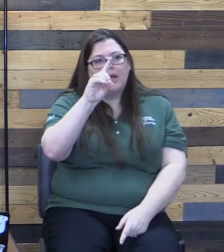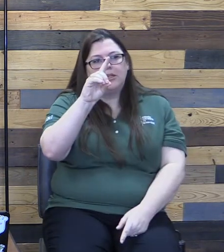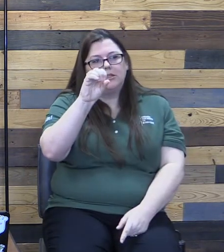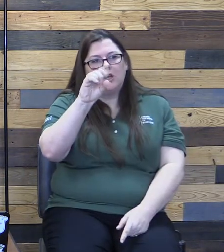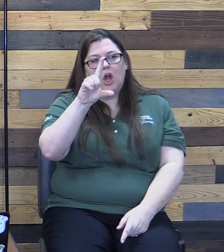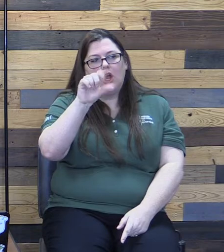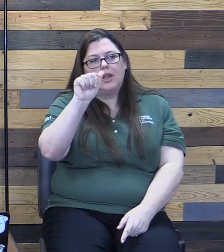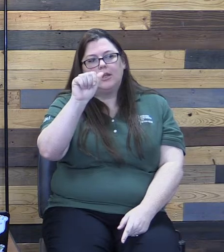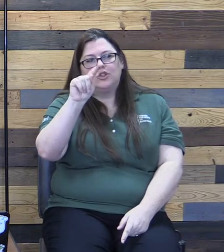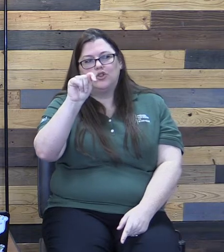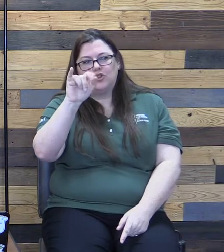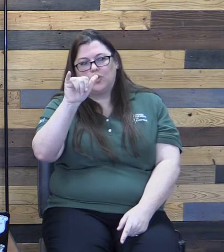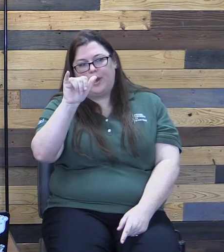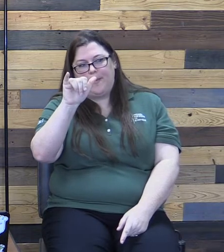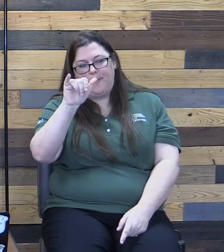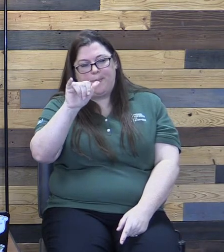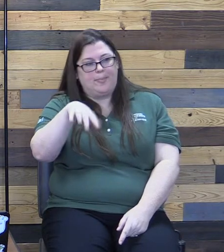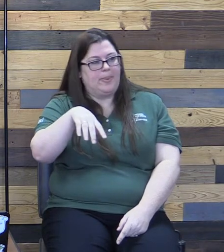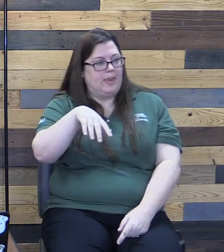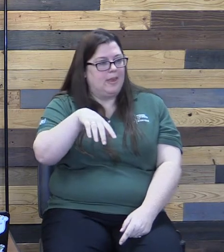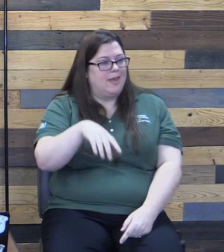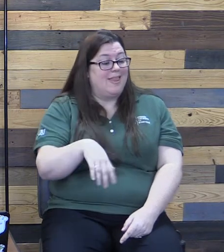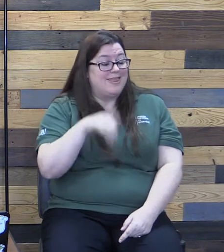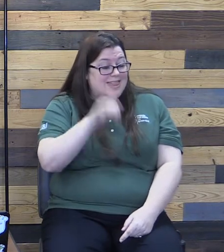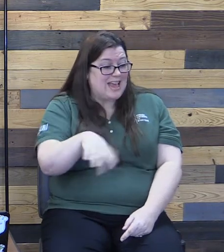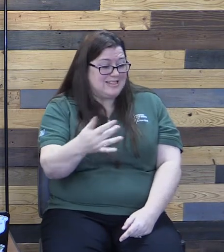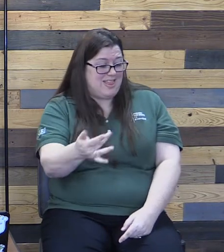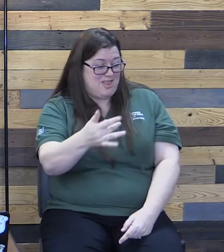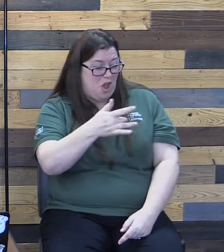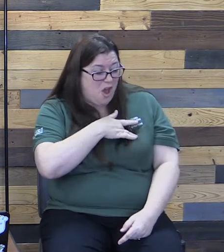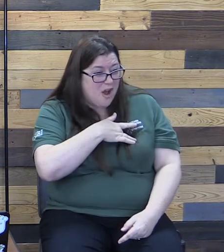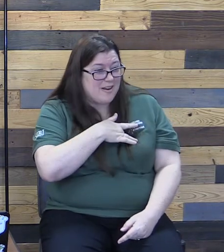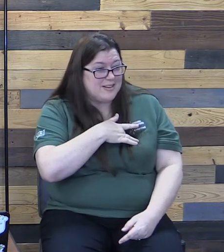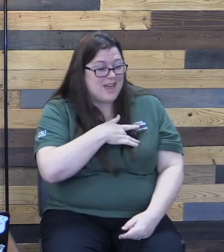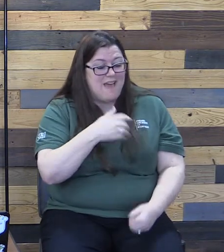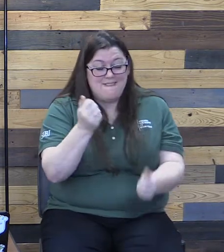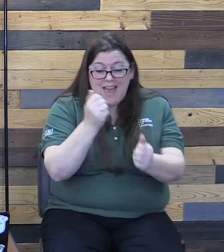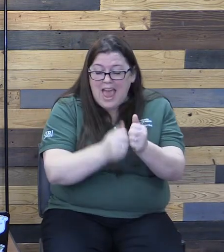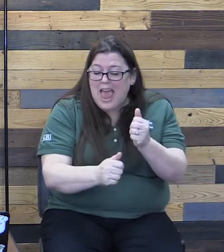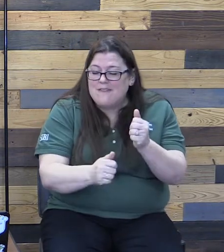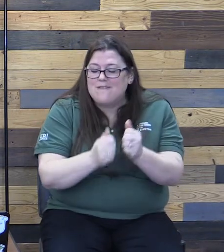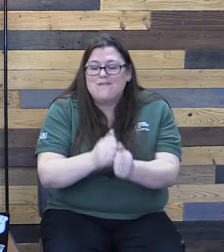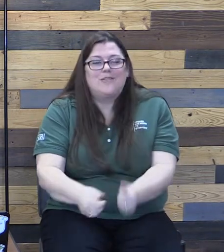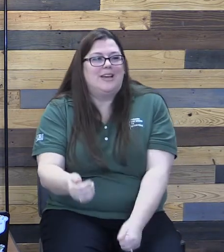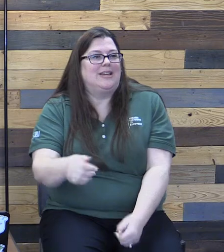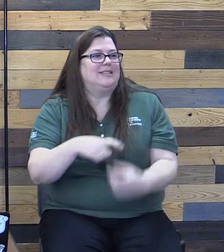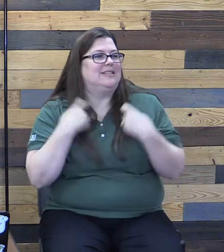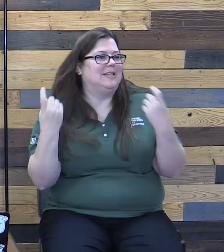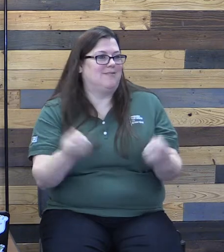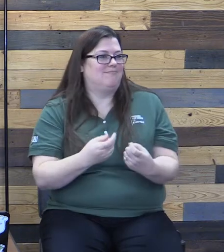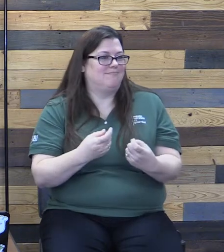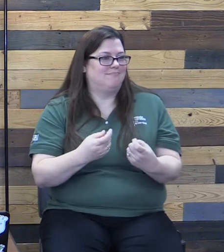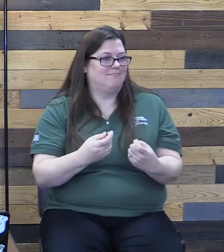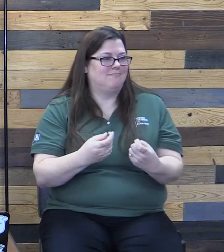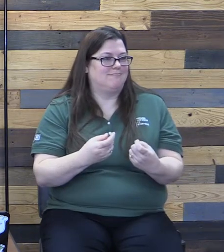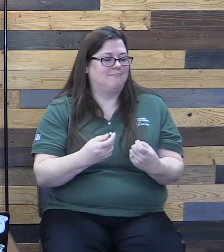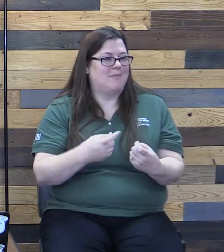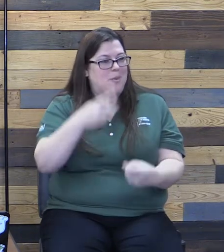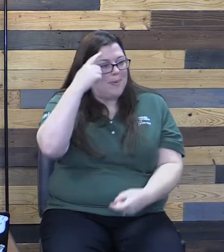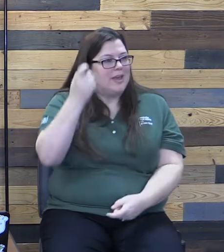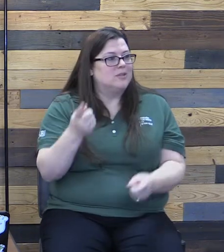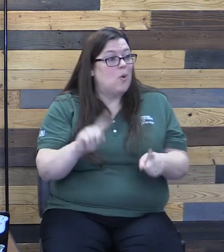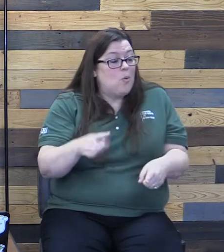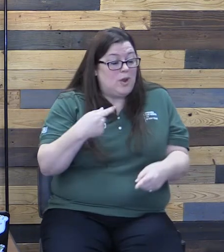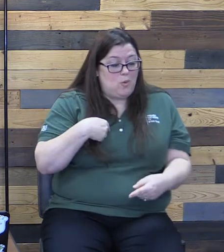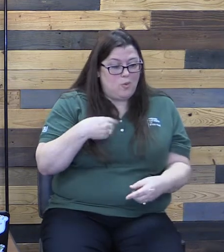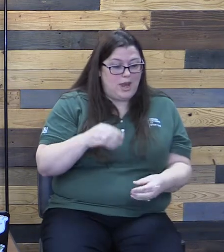Idolatry is at the heart of every single sin. Because idolatry is when we give something that's not God the